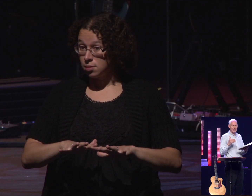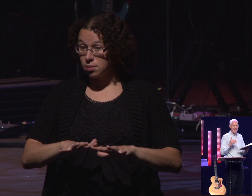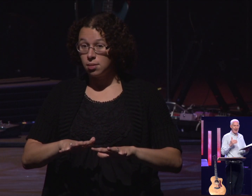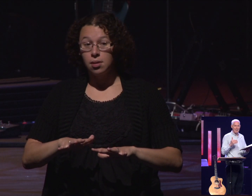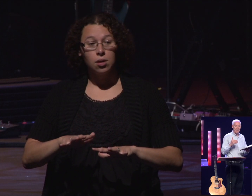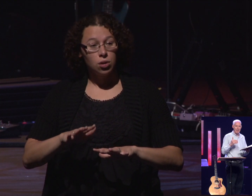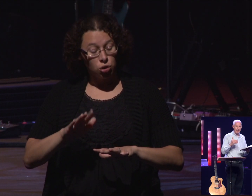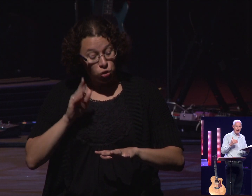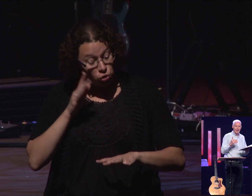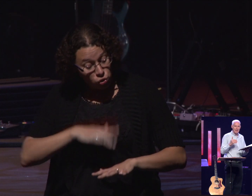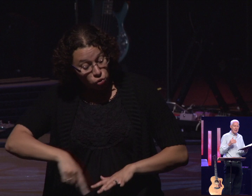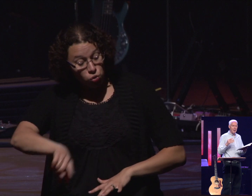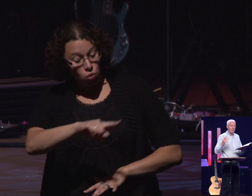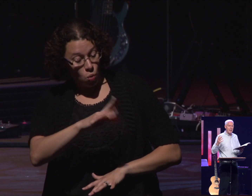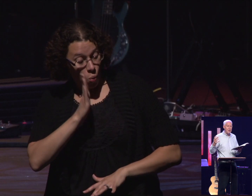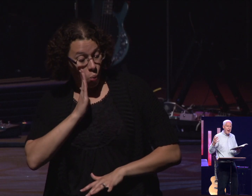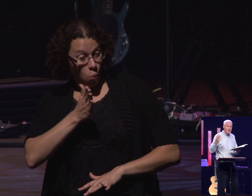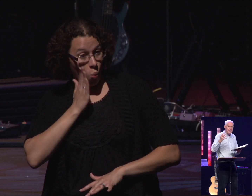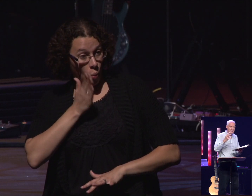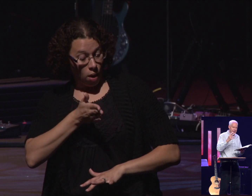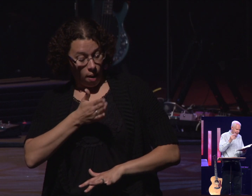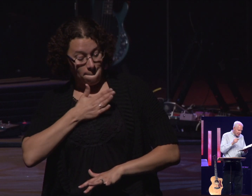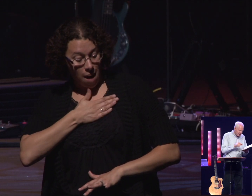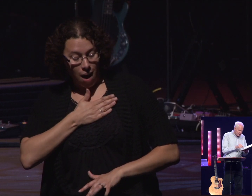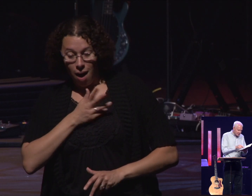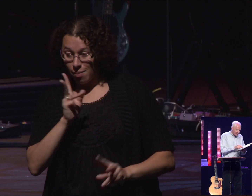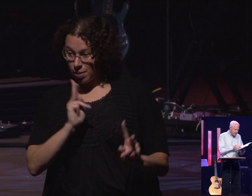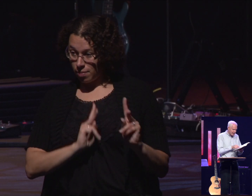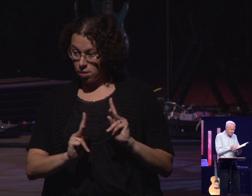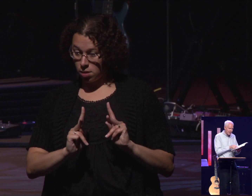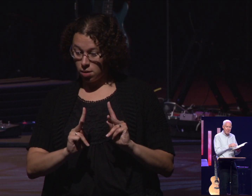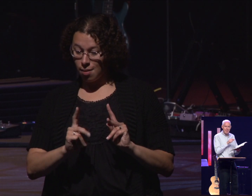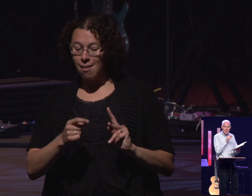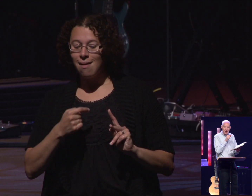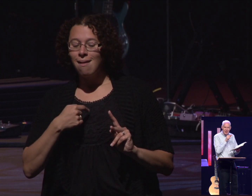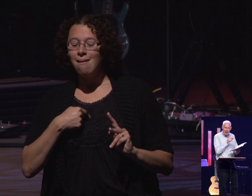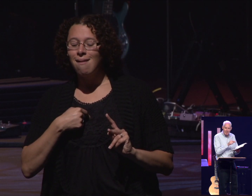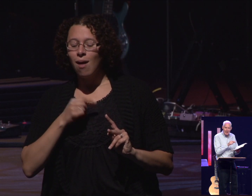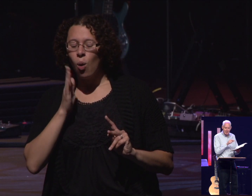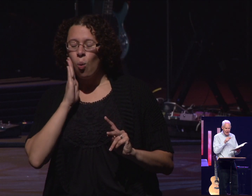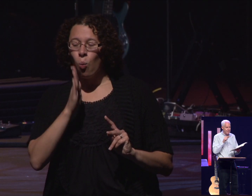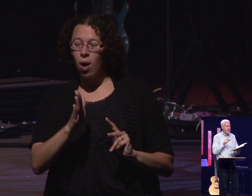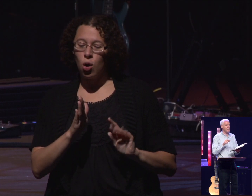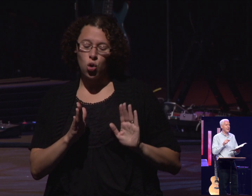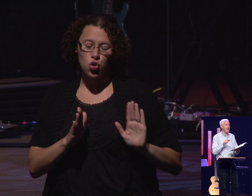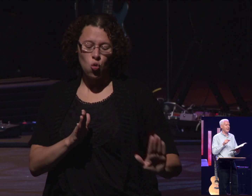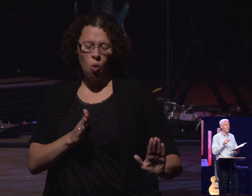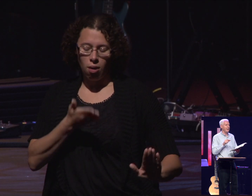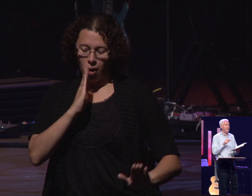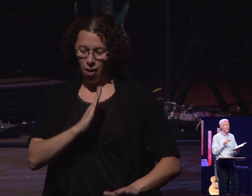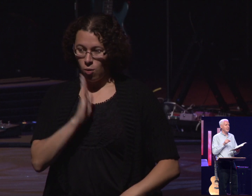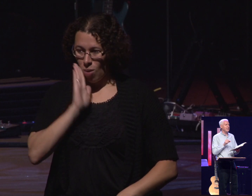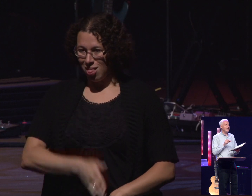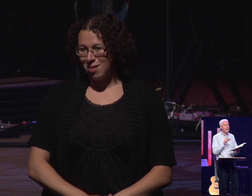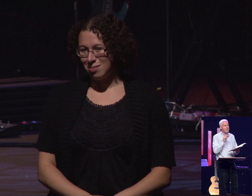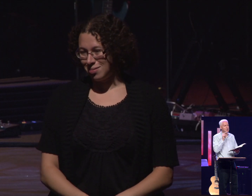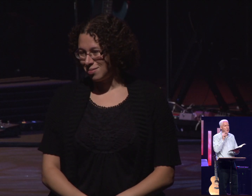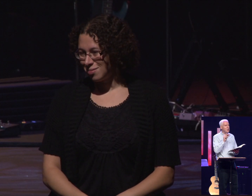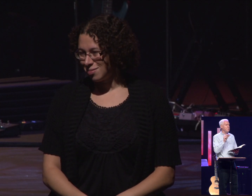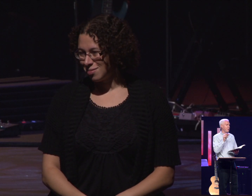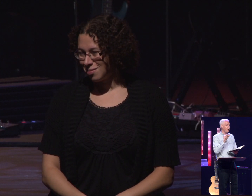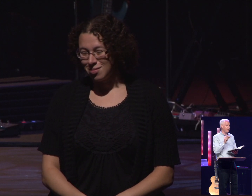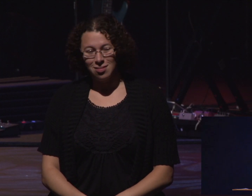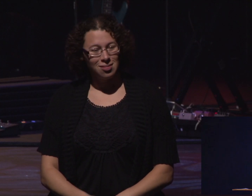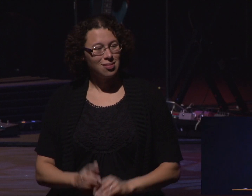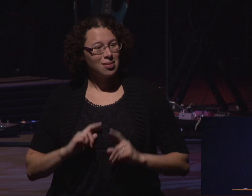your God. He says, I'm going to bring you back to this land. But notice what he said. I'm going to be my people and I'll be your God. So to give them this